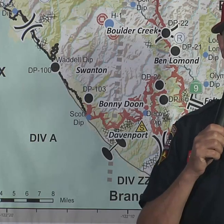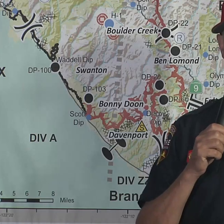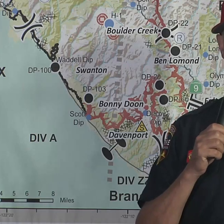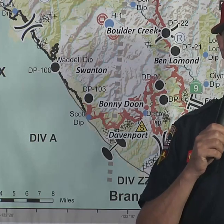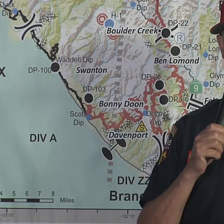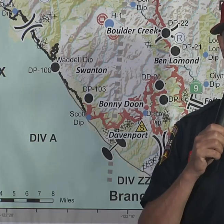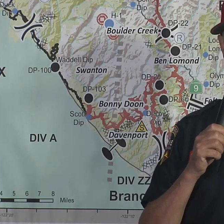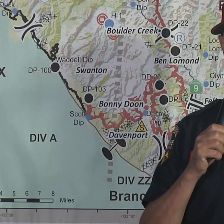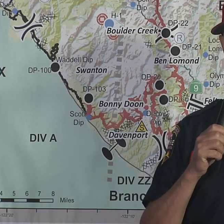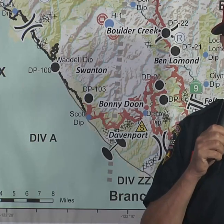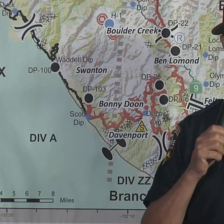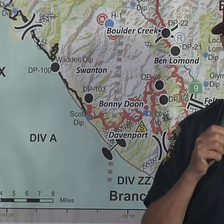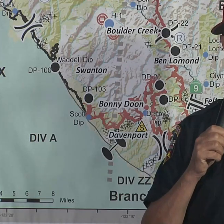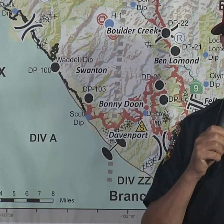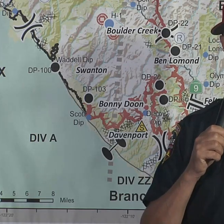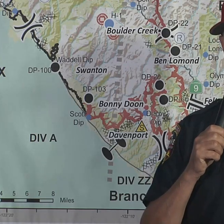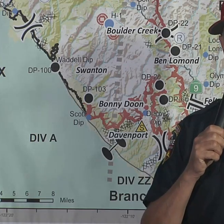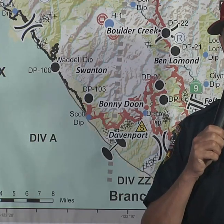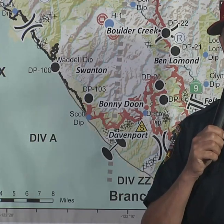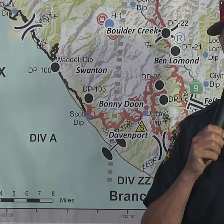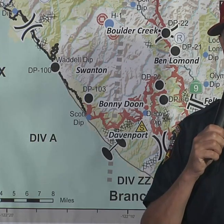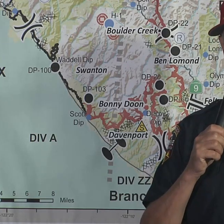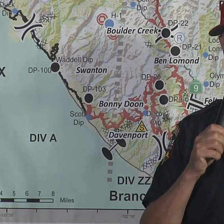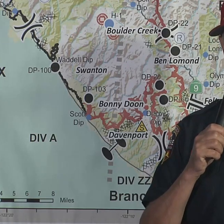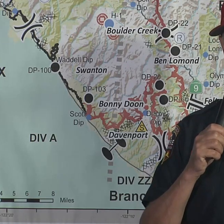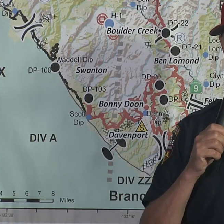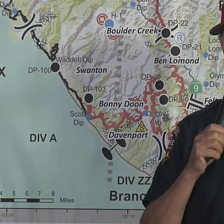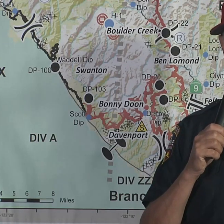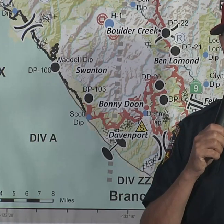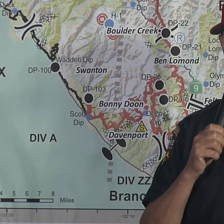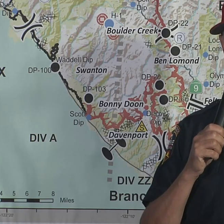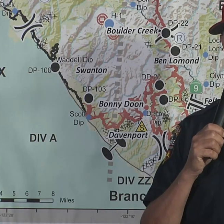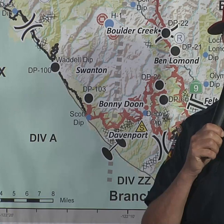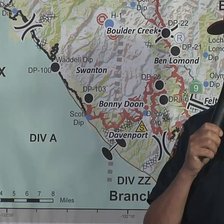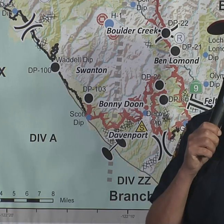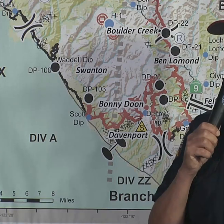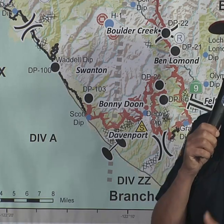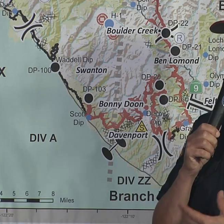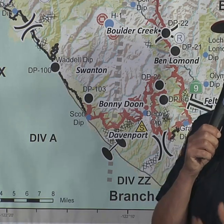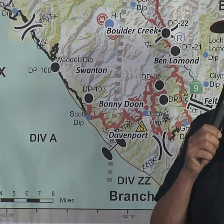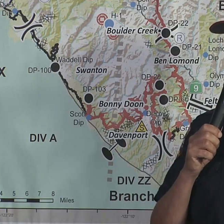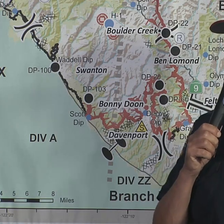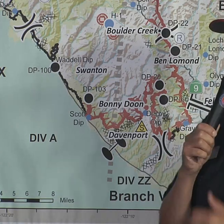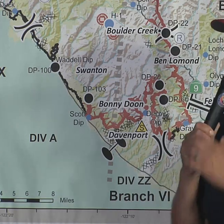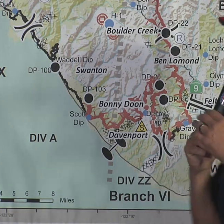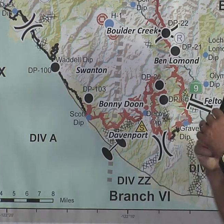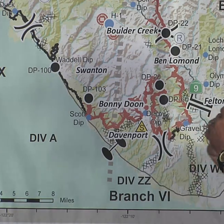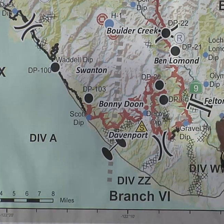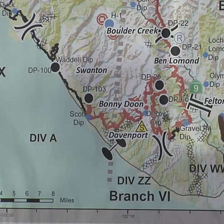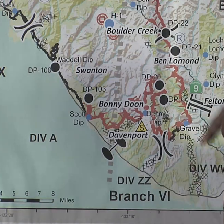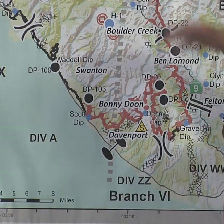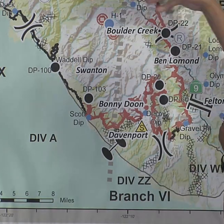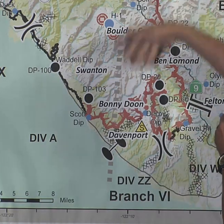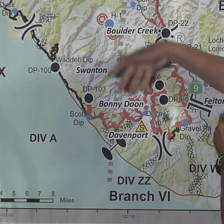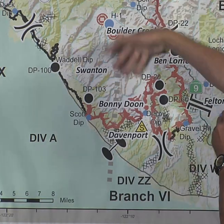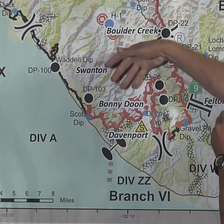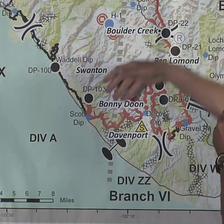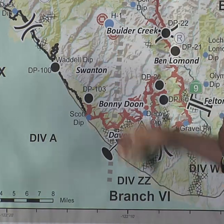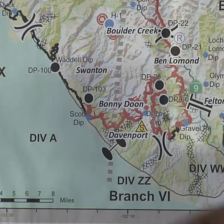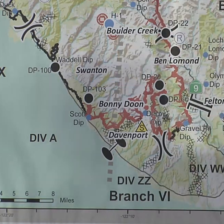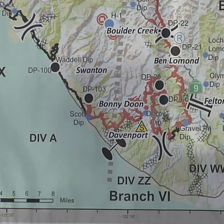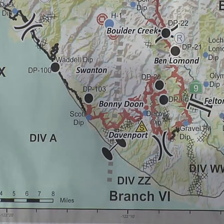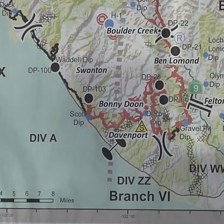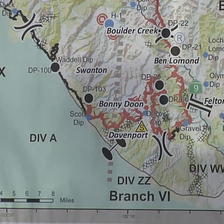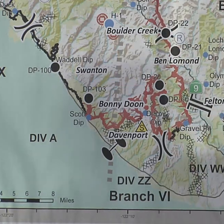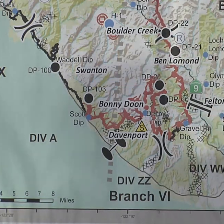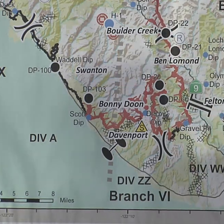where it's going to start getting warmer, drier, and we'll see a bit of a north wind produced and pushing on